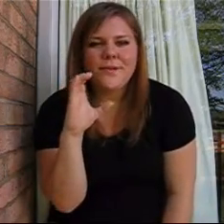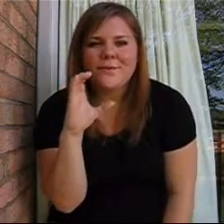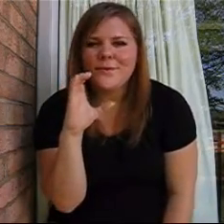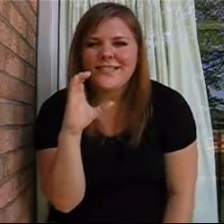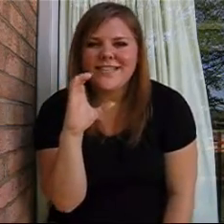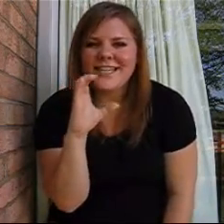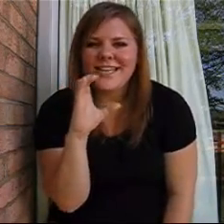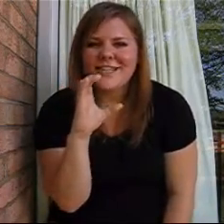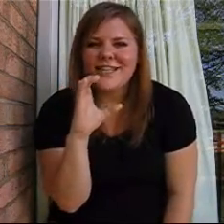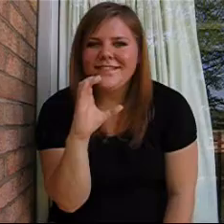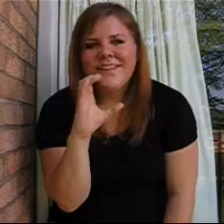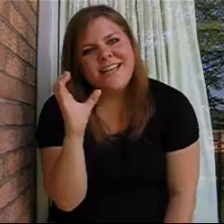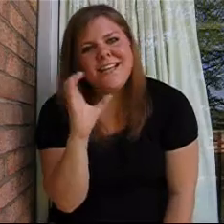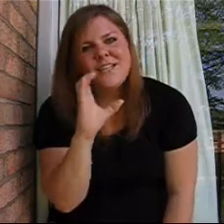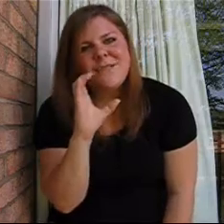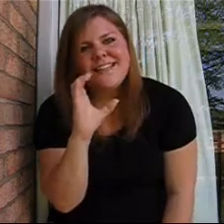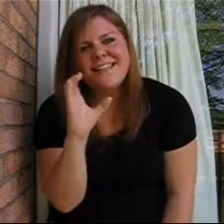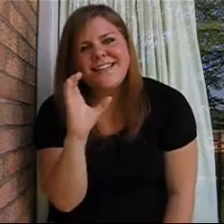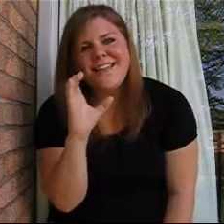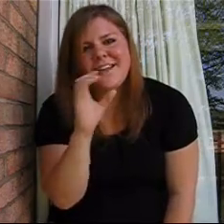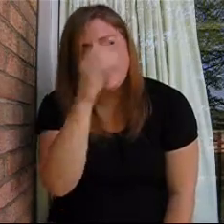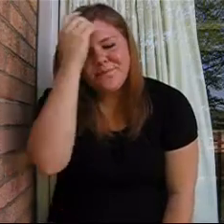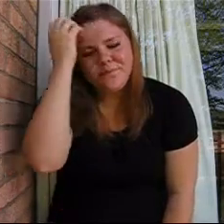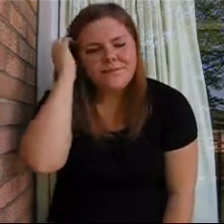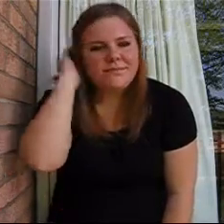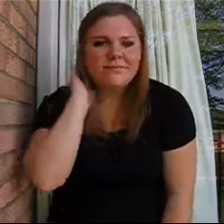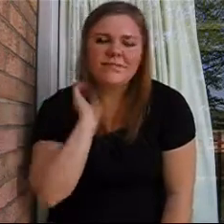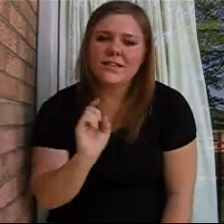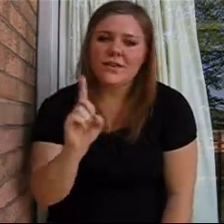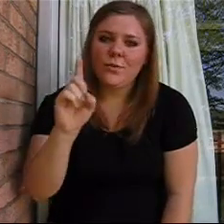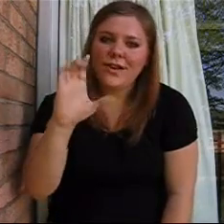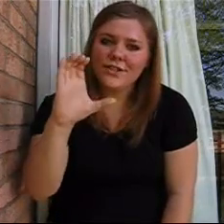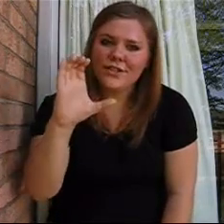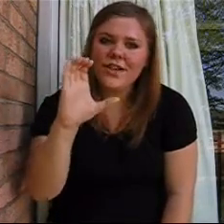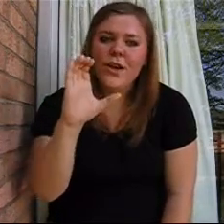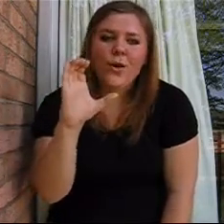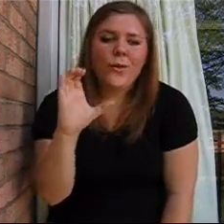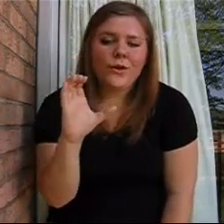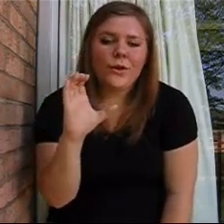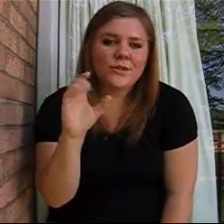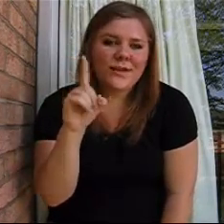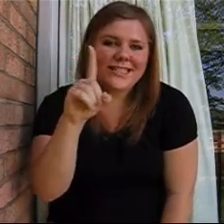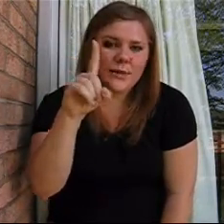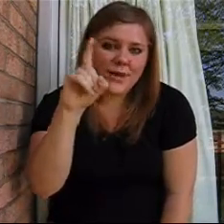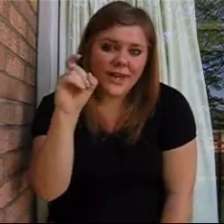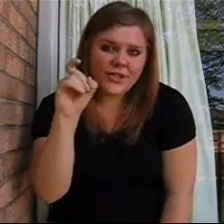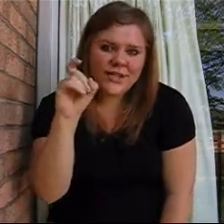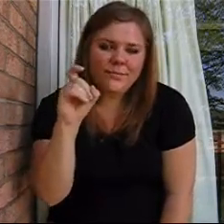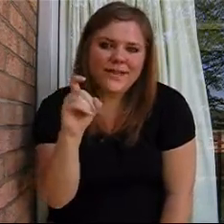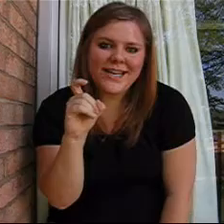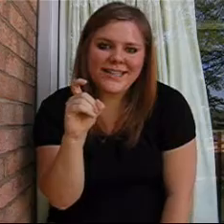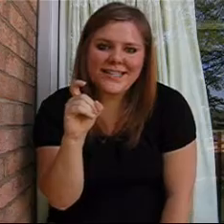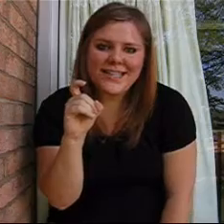Roman numerals C is 100? It just makes sense in ASL. So, 100, or you also might see 100. But technically,